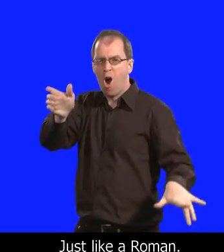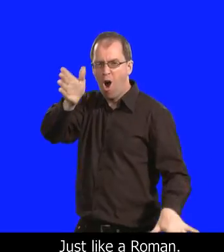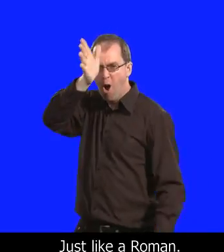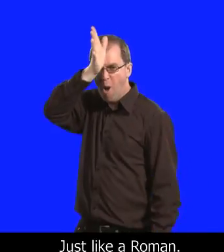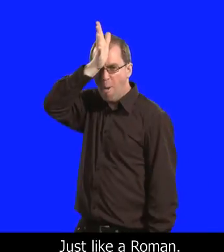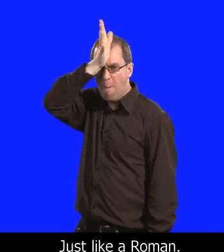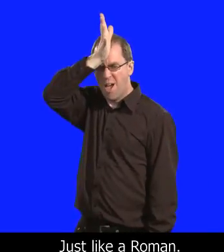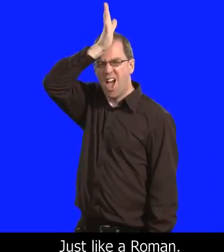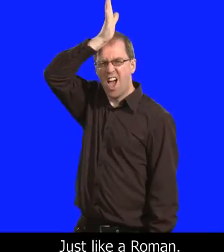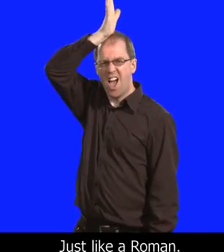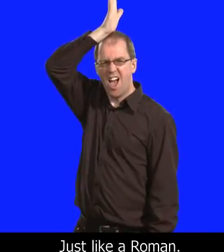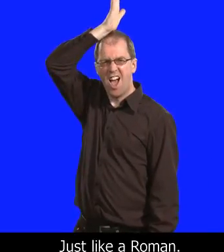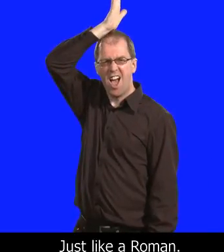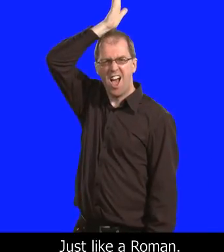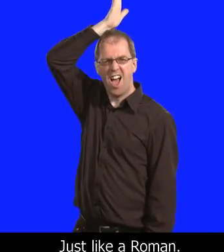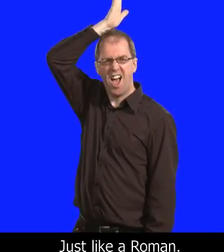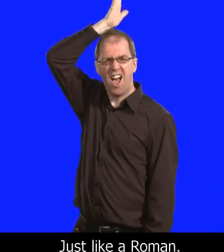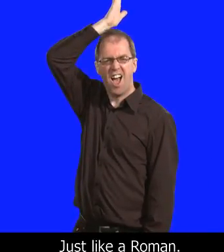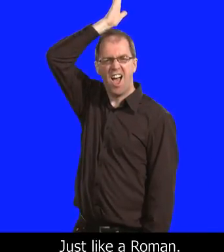Roman.